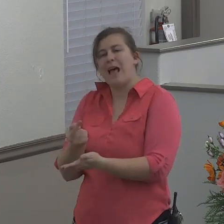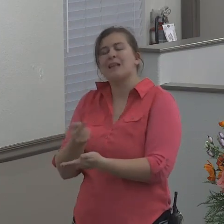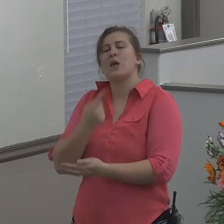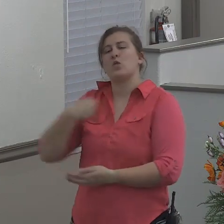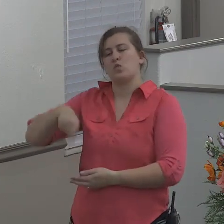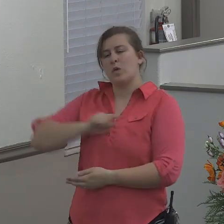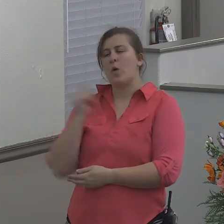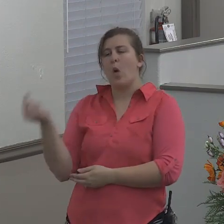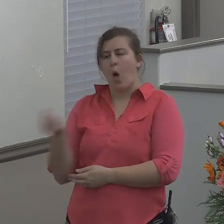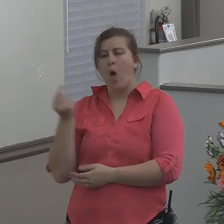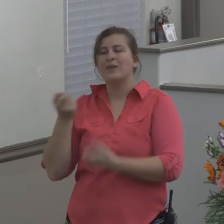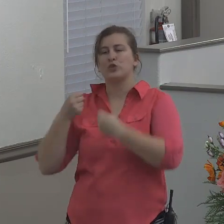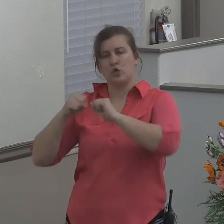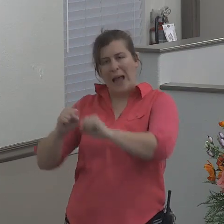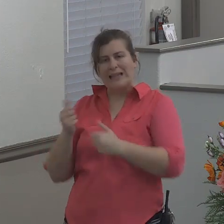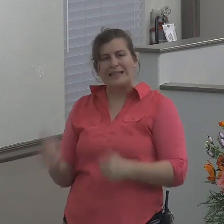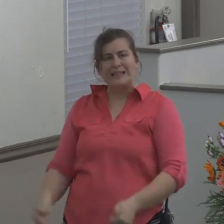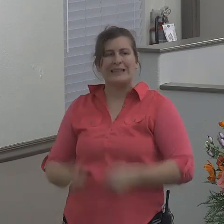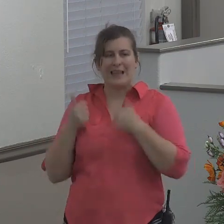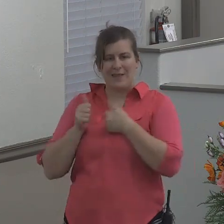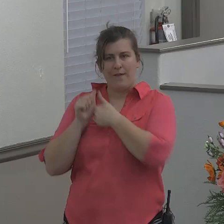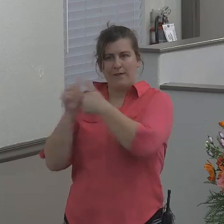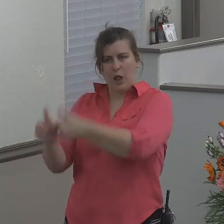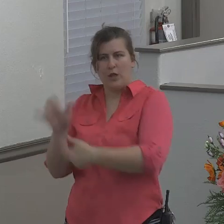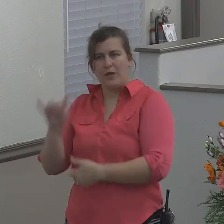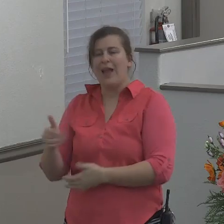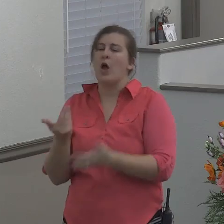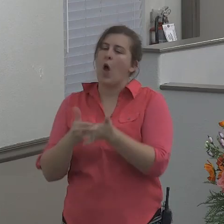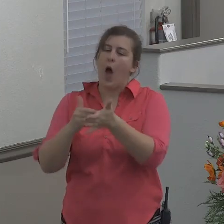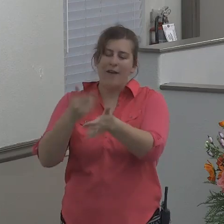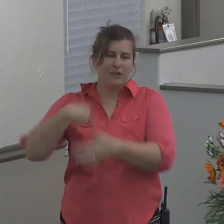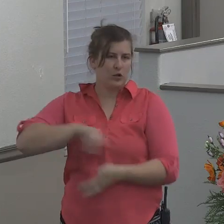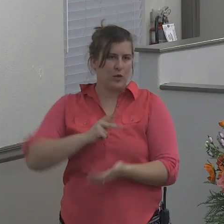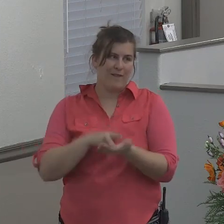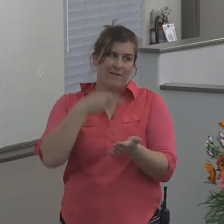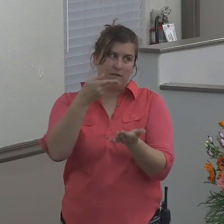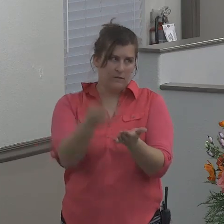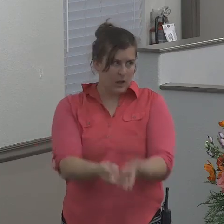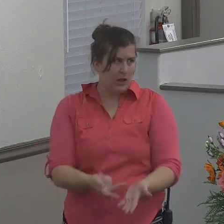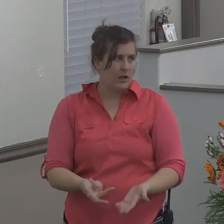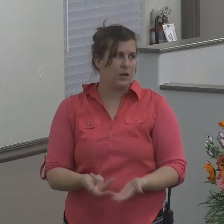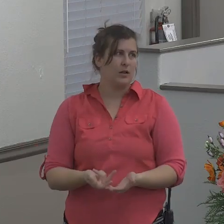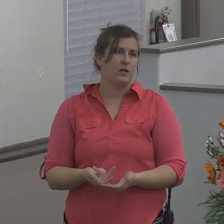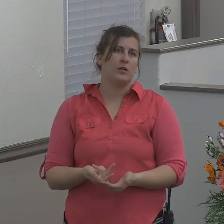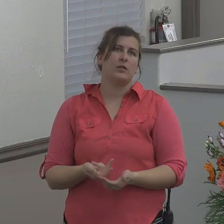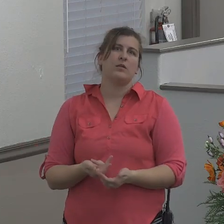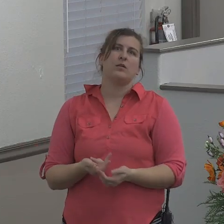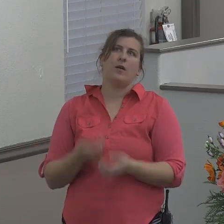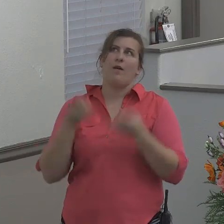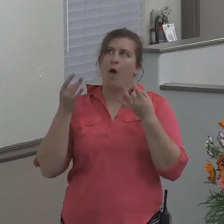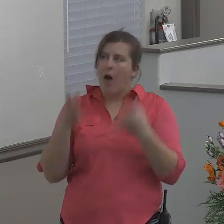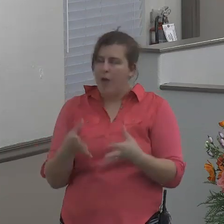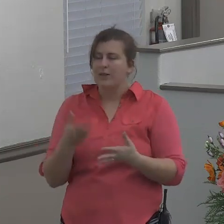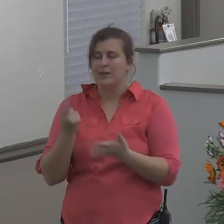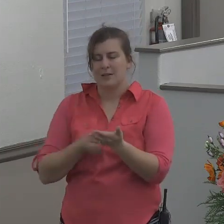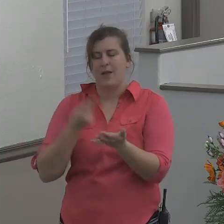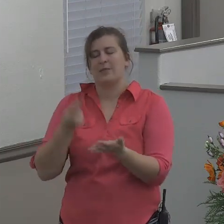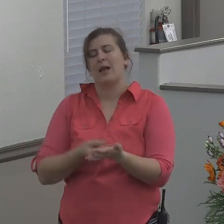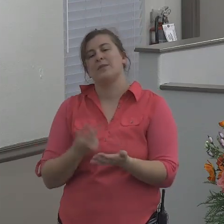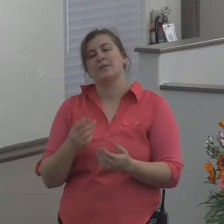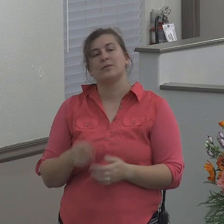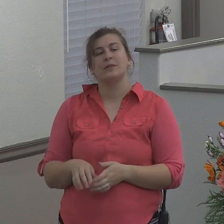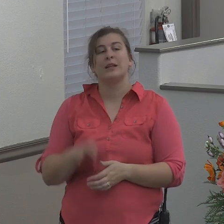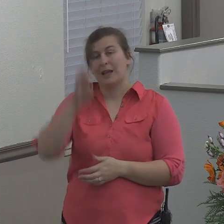by it, even though often times we fell, and we fell at it miserably sometimes. Take for instance,